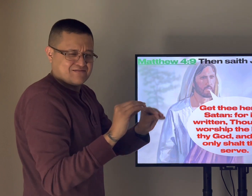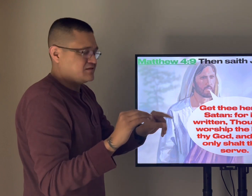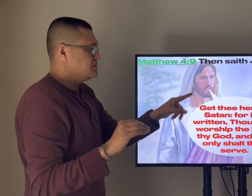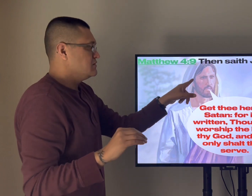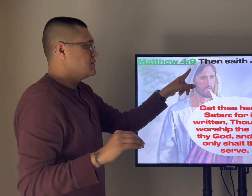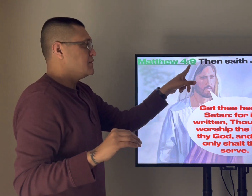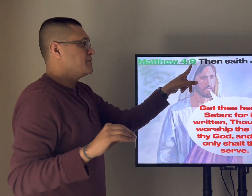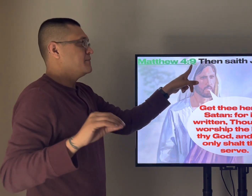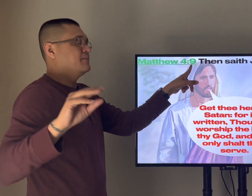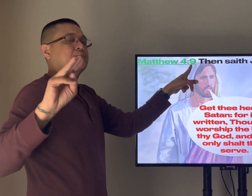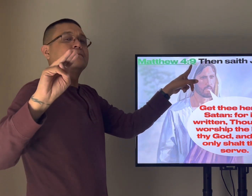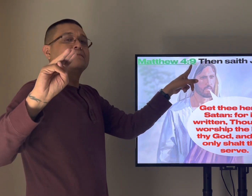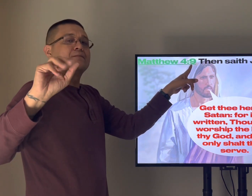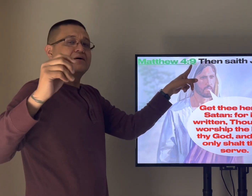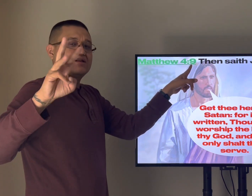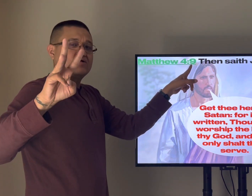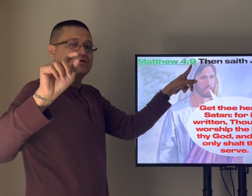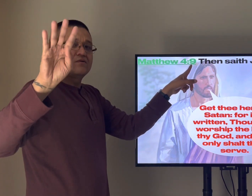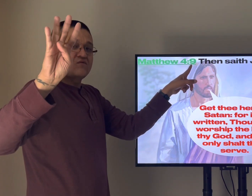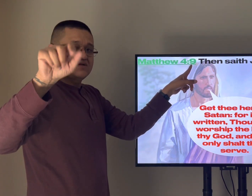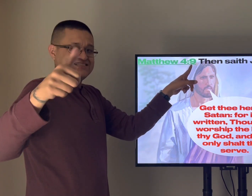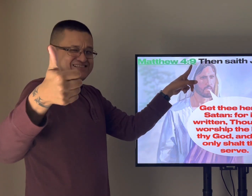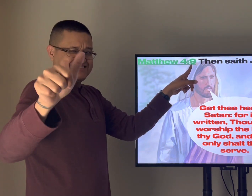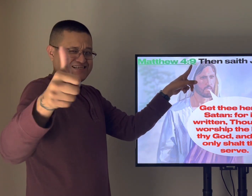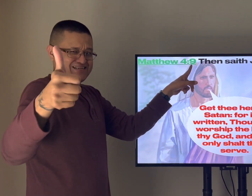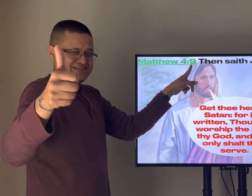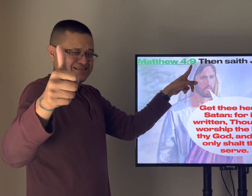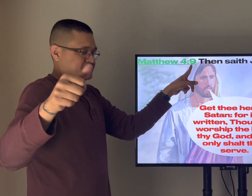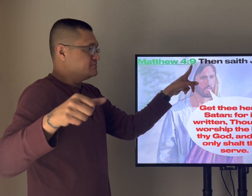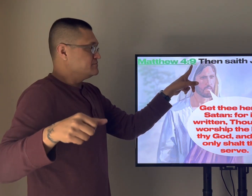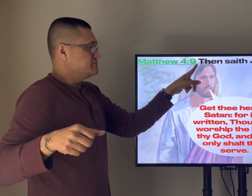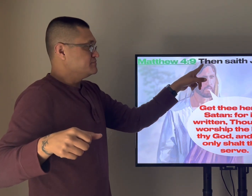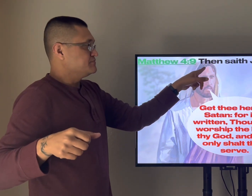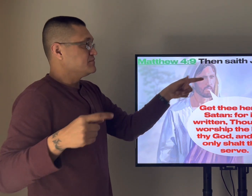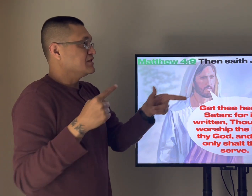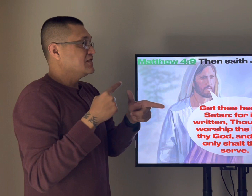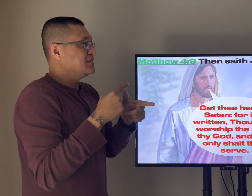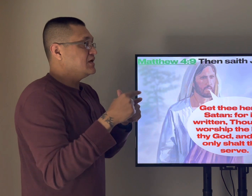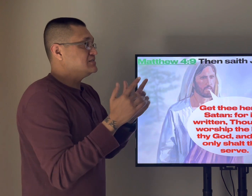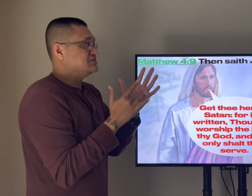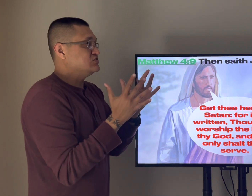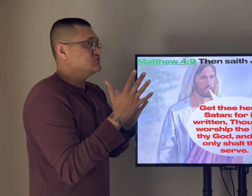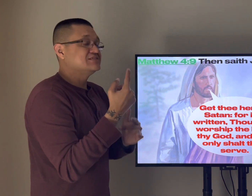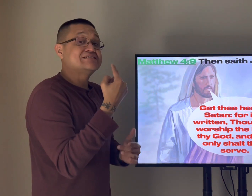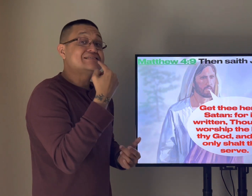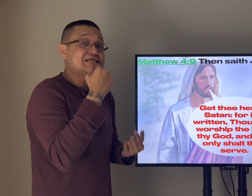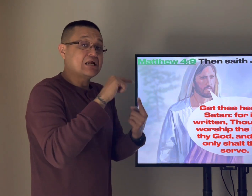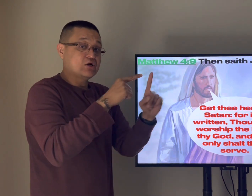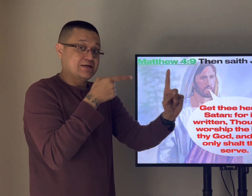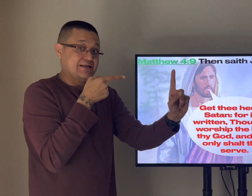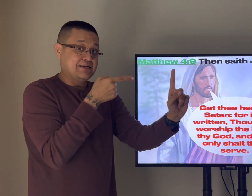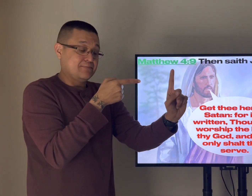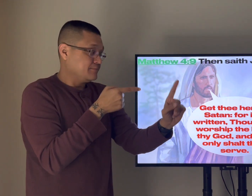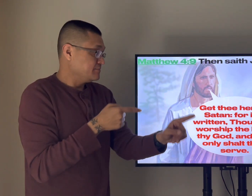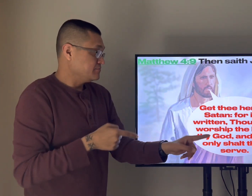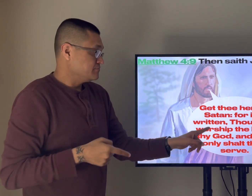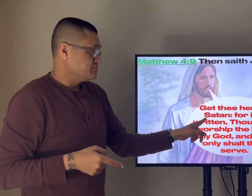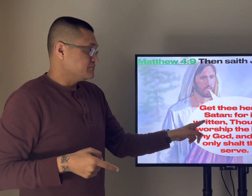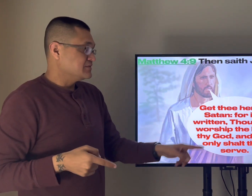i mean look i think this is supposed to be matthew 4 and 10 i think made a mistake there putting it all together it says then says